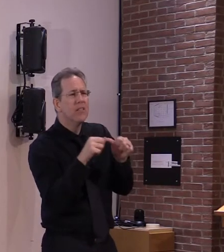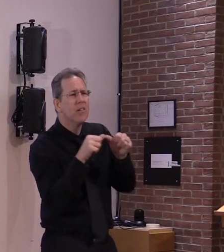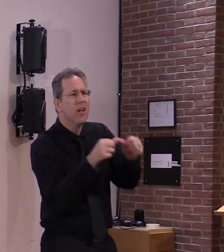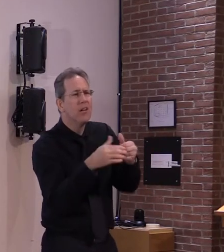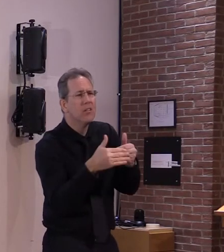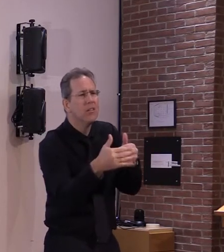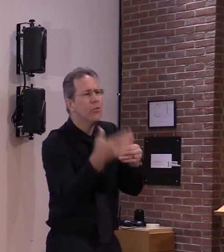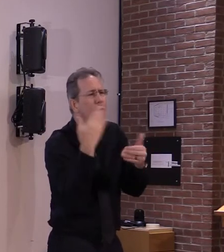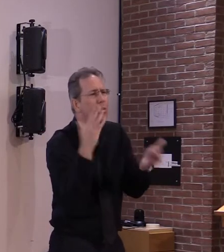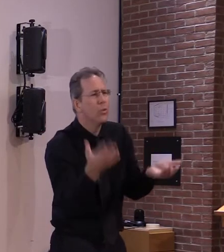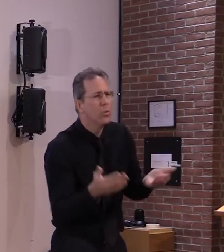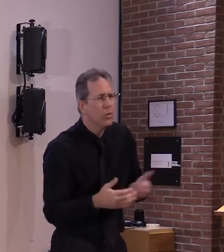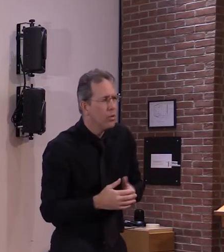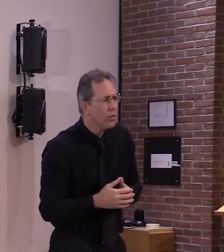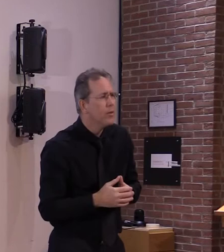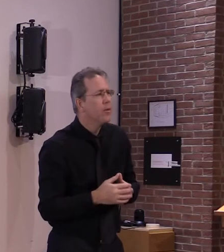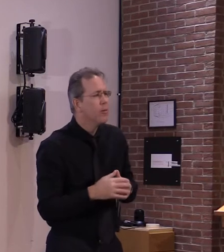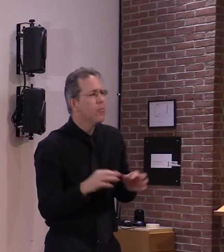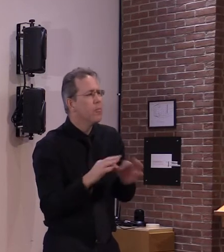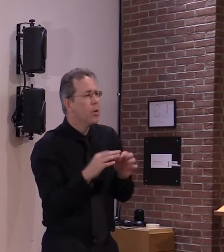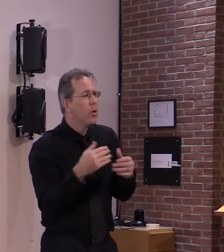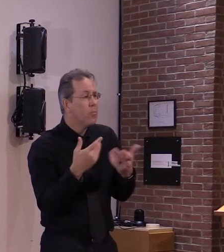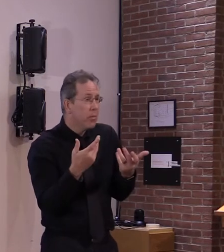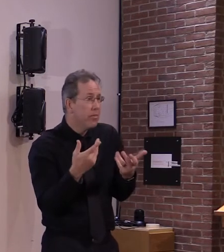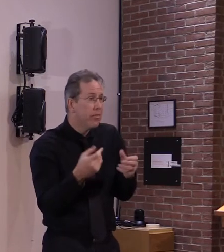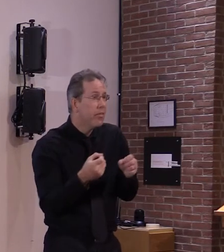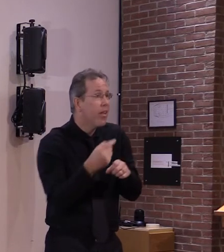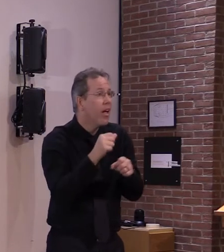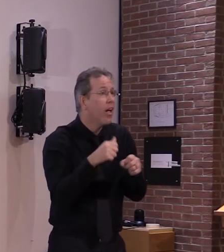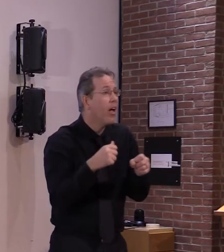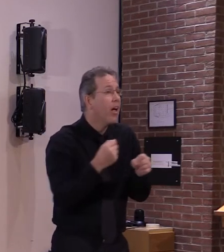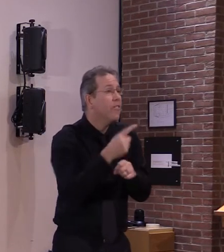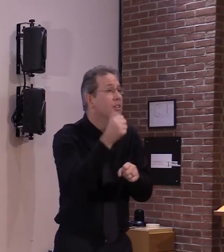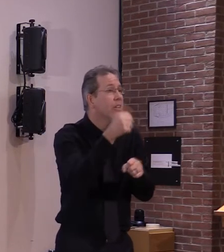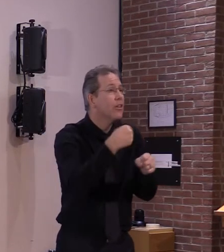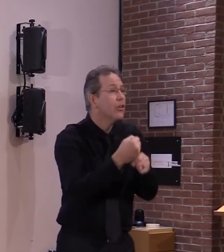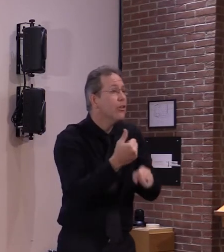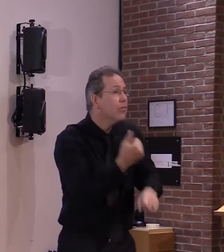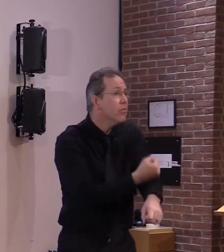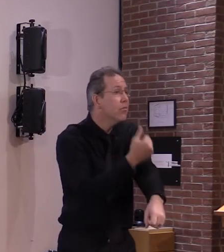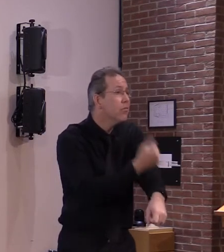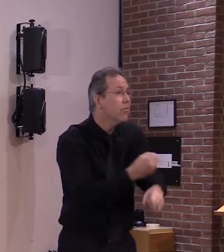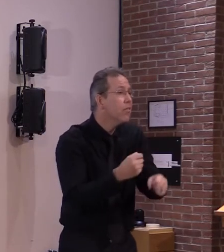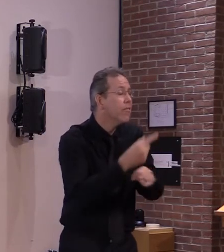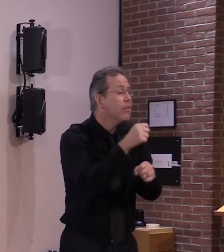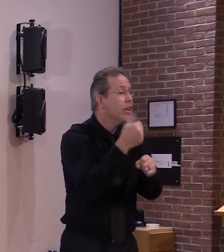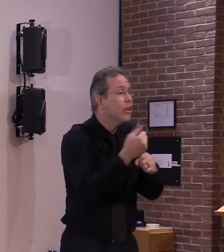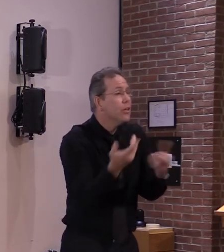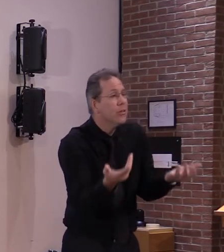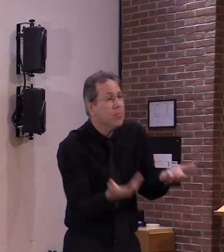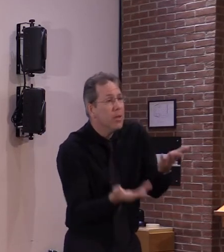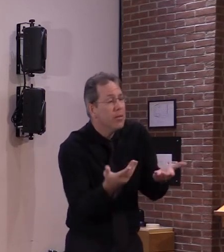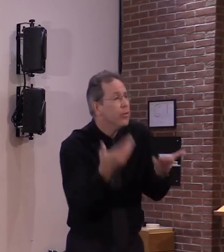10 years that you would get one um i don't know yet but stay tuned